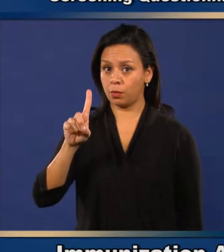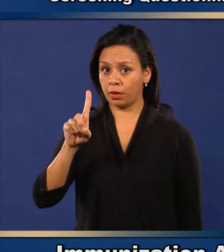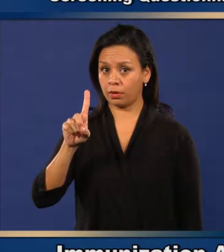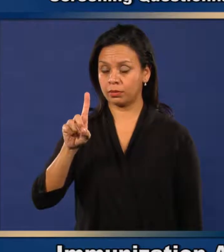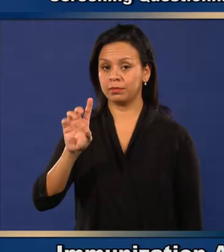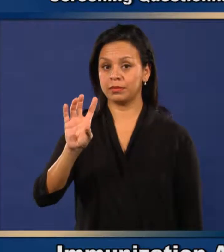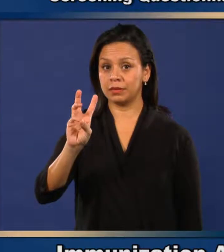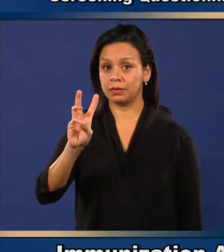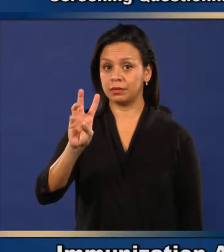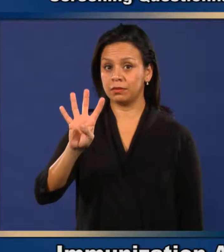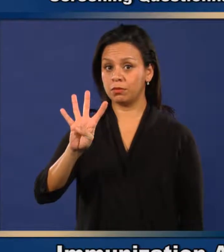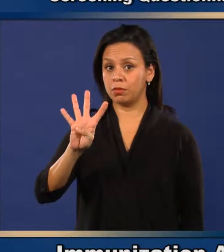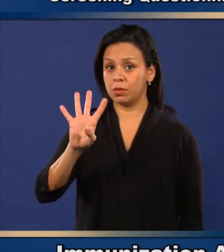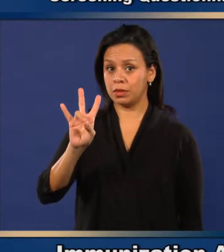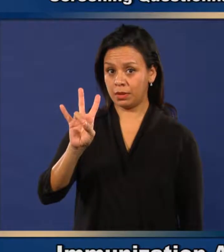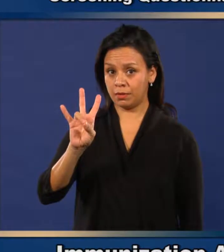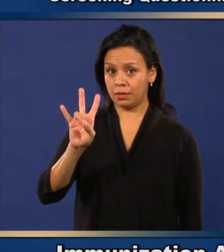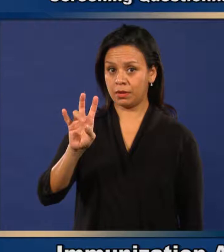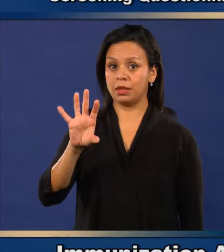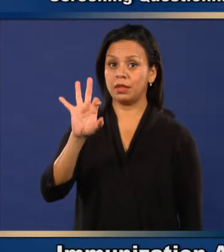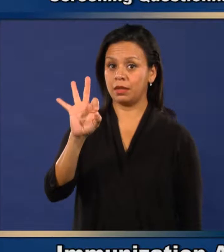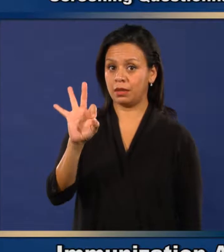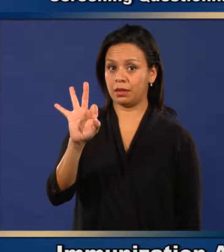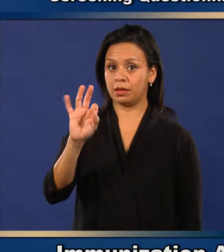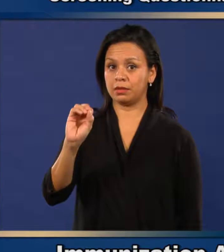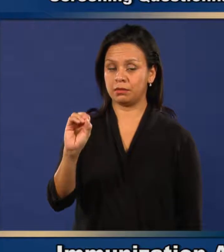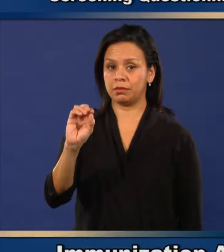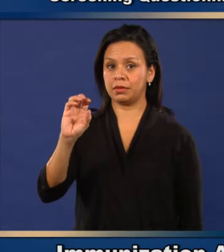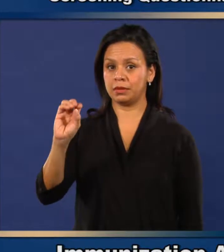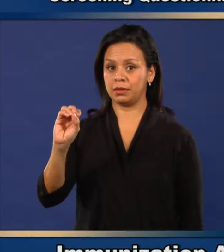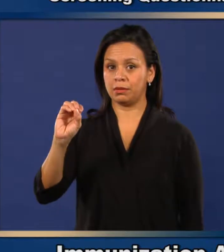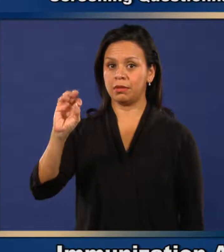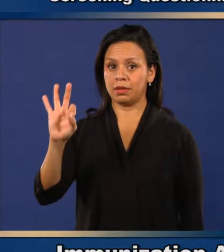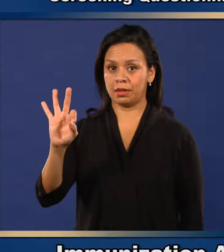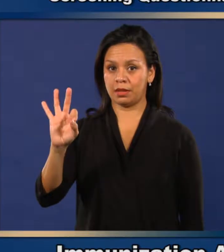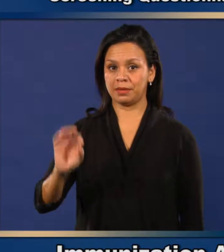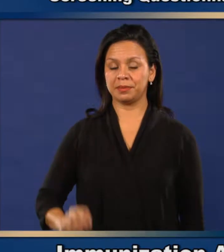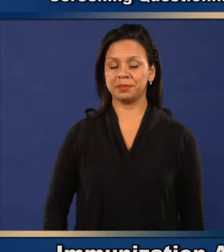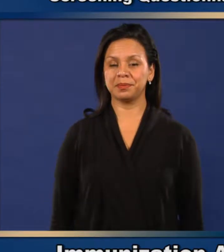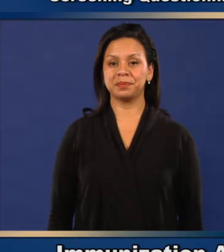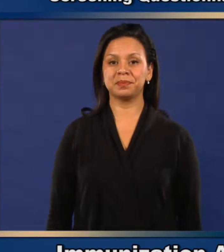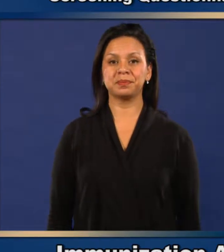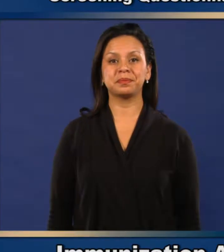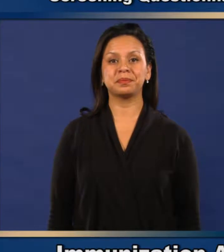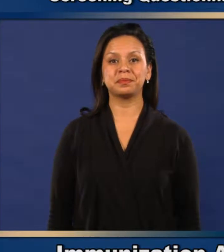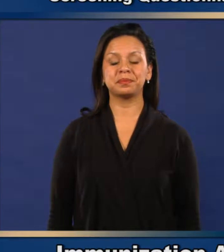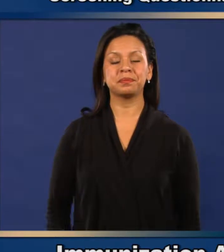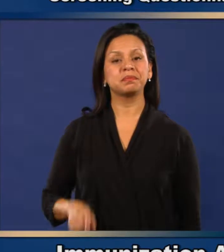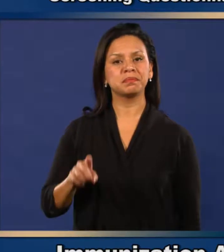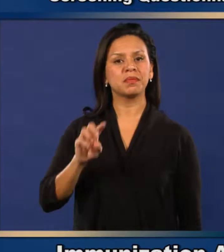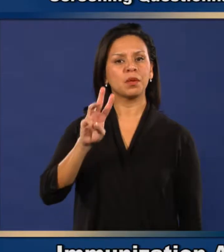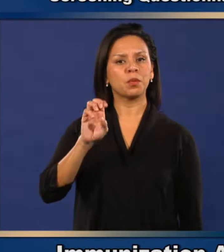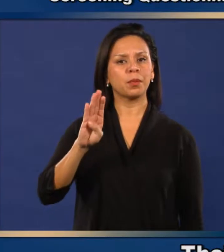651-647-9009.